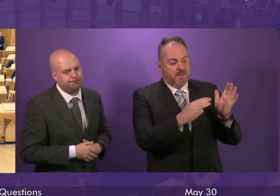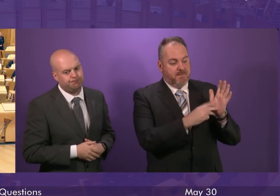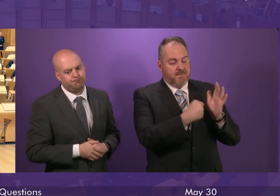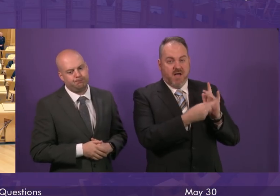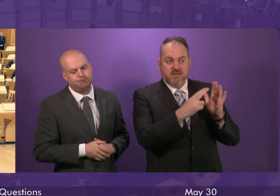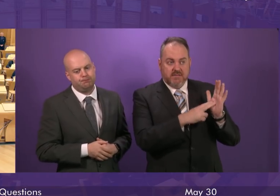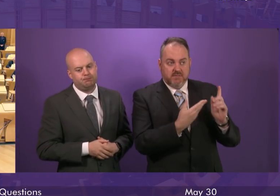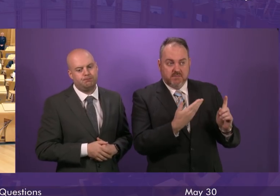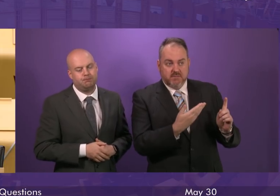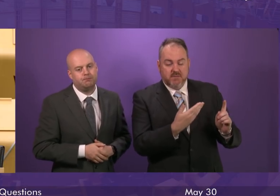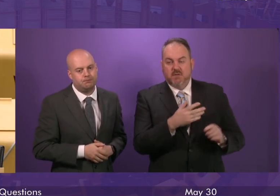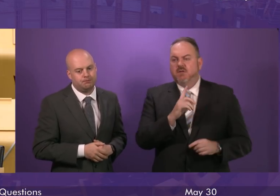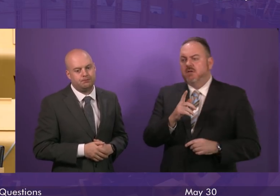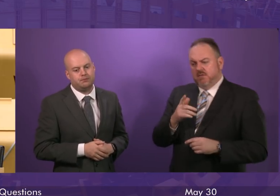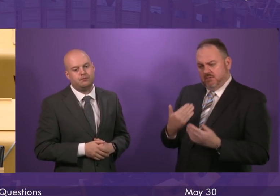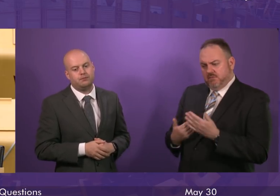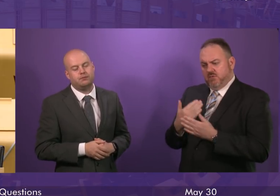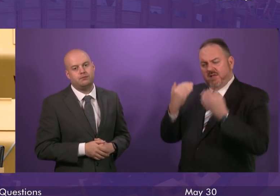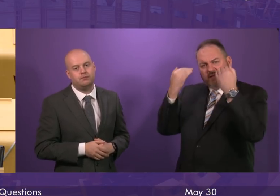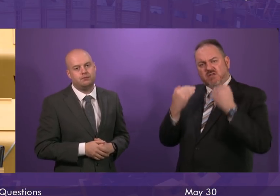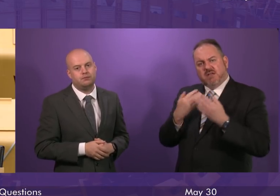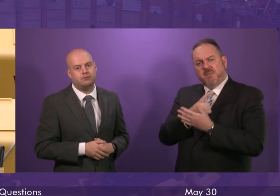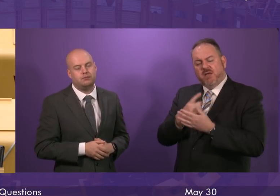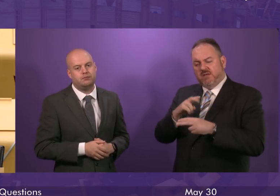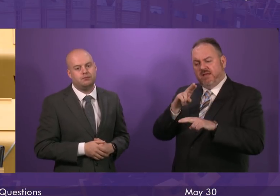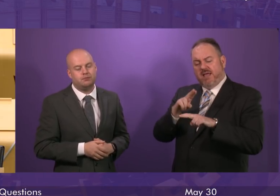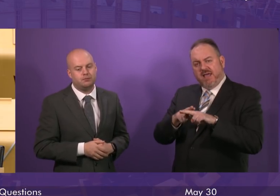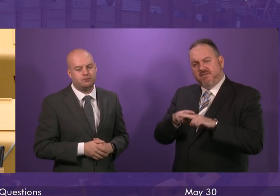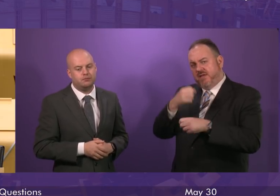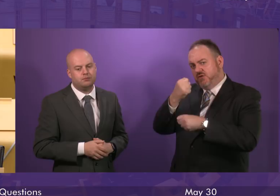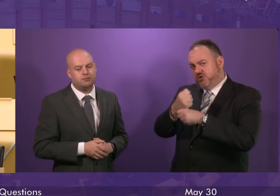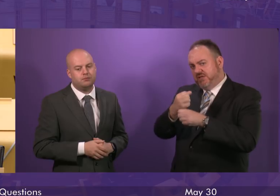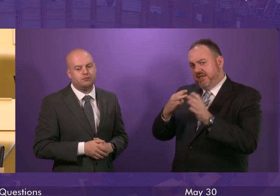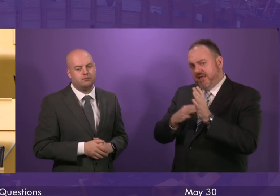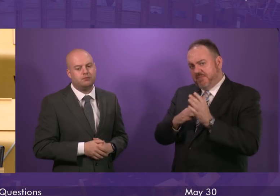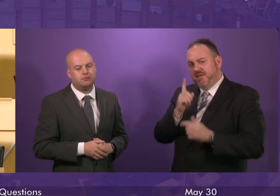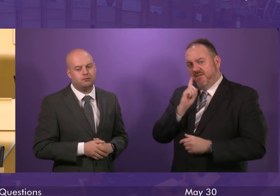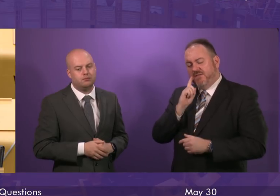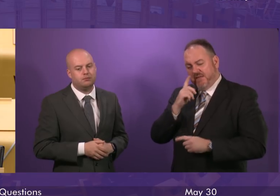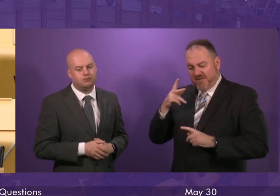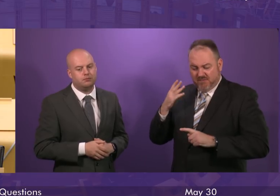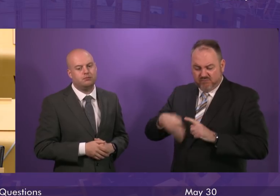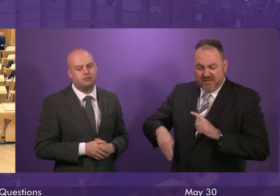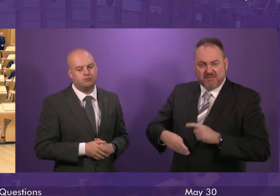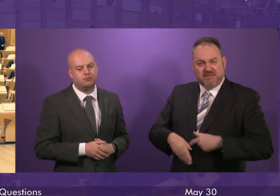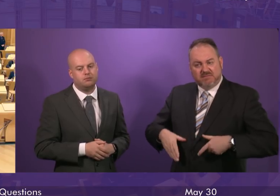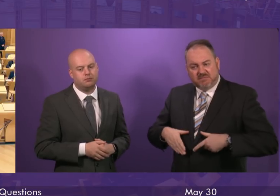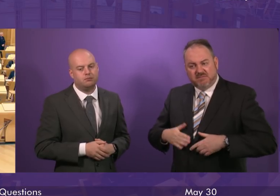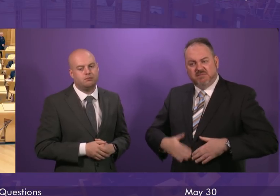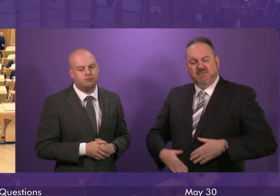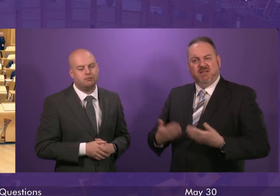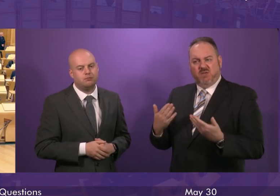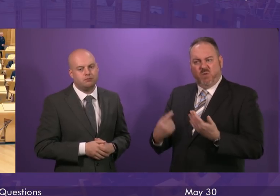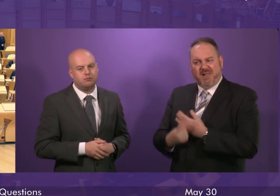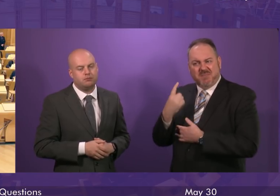first minister how proposed legislation on female genital mutilation will increase protection for women and girls first